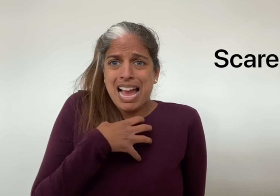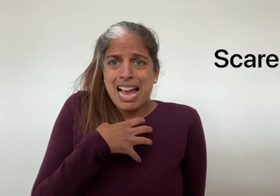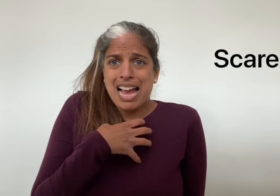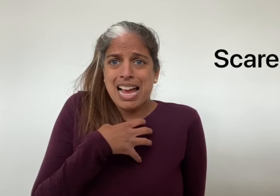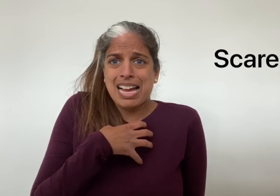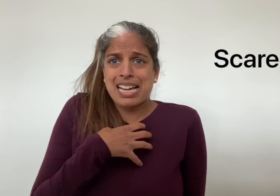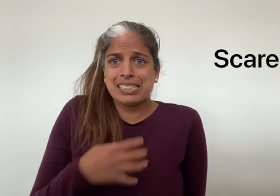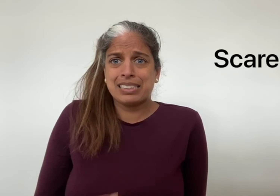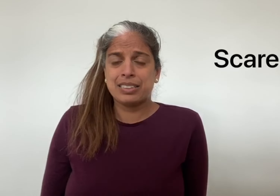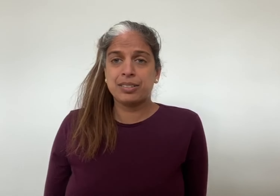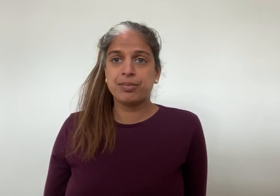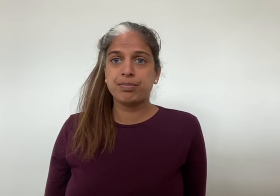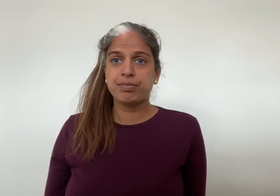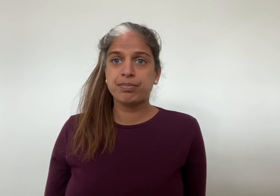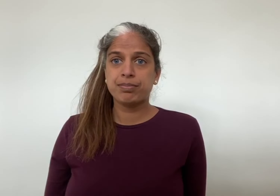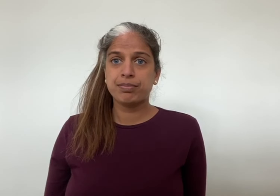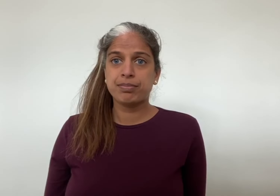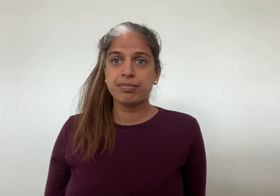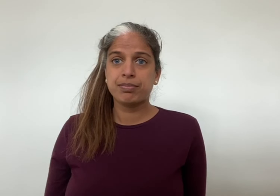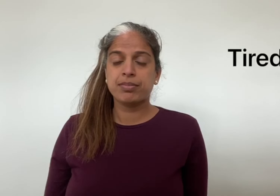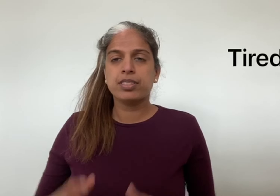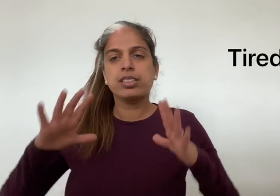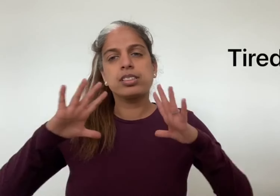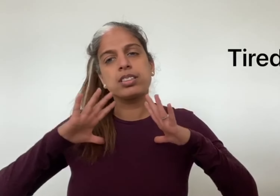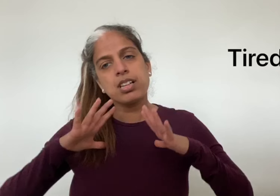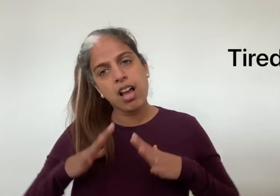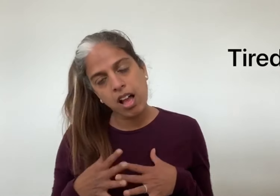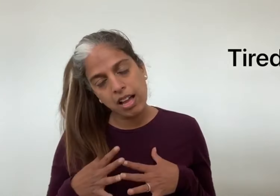tired